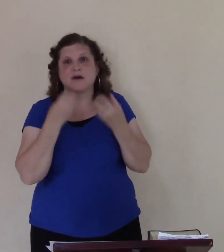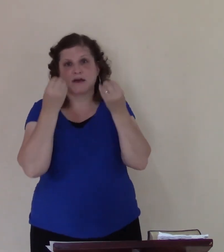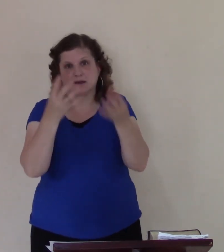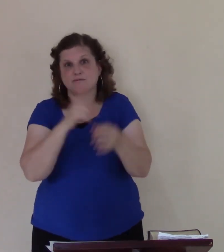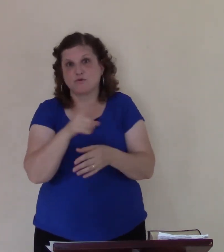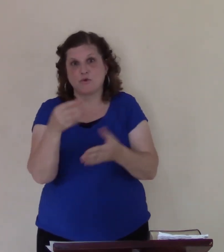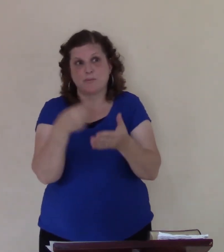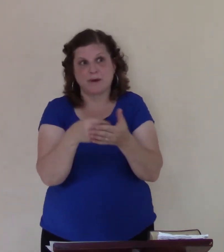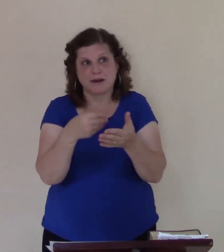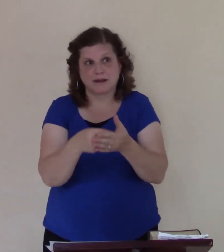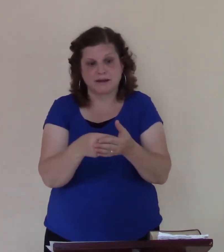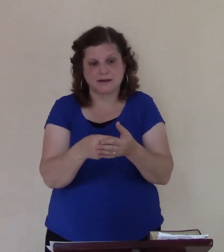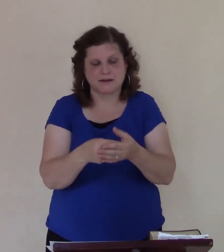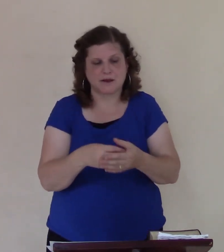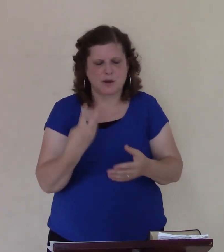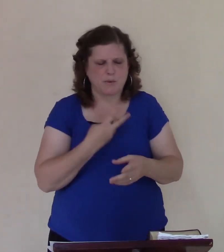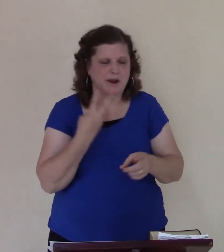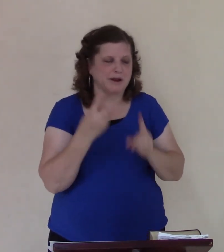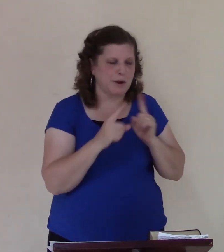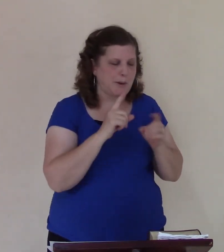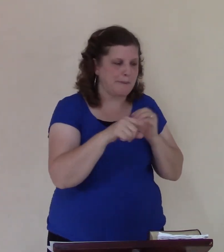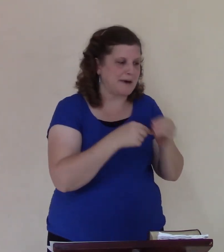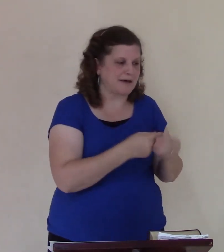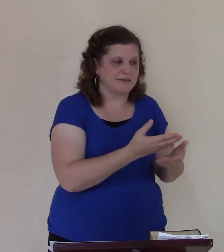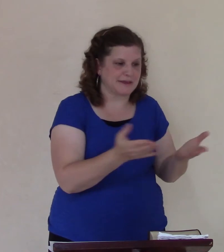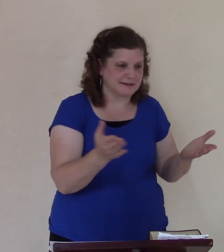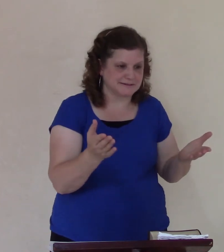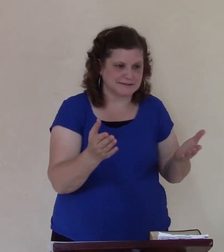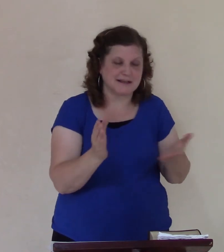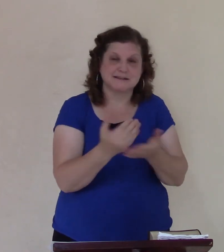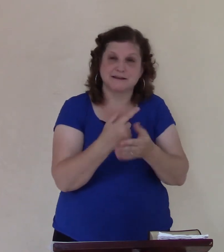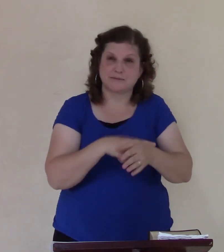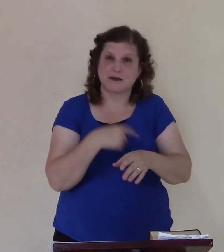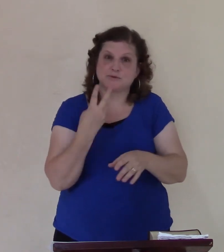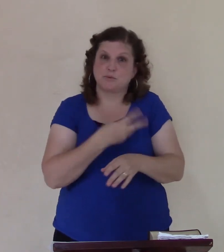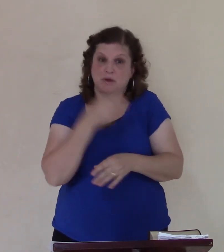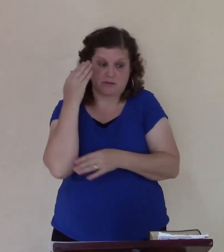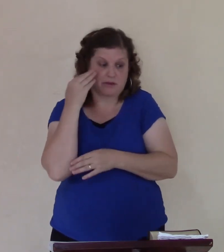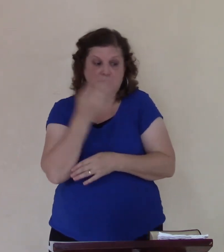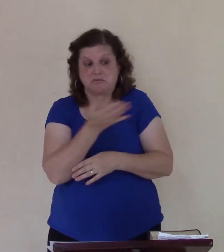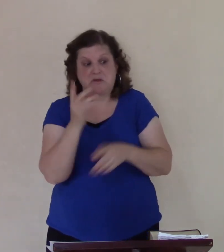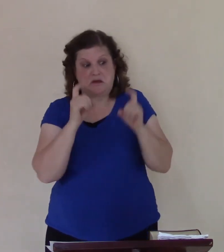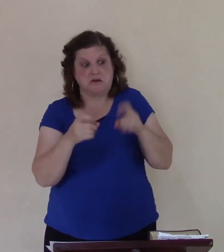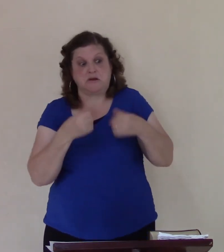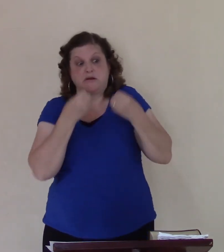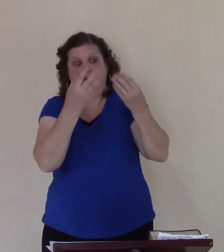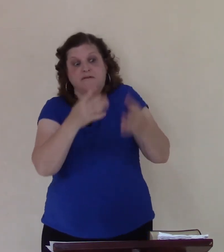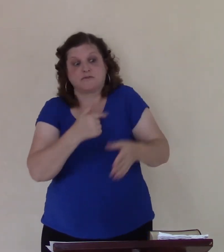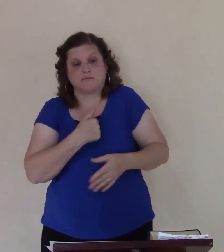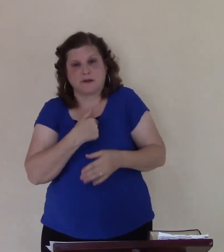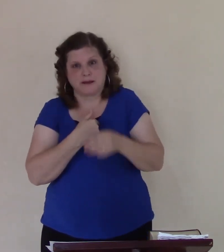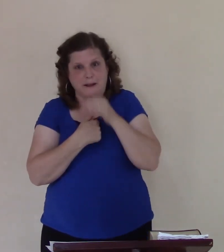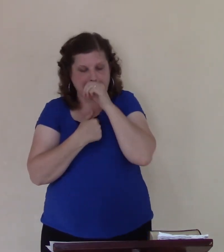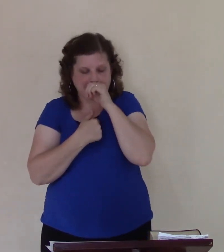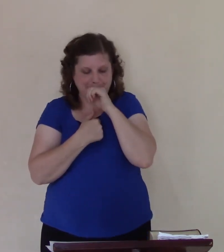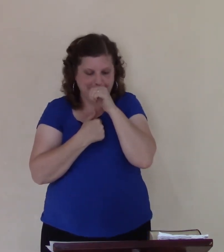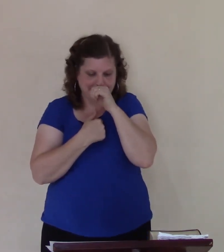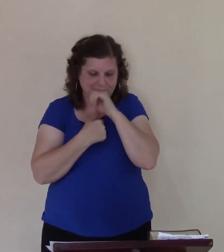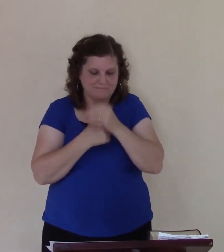because we're talking about lots of different things and sometimes we have expectations now as a Christian there's certain things that will be all on another